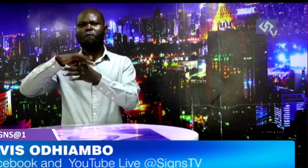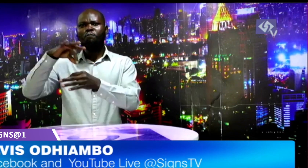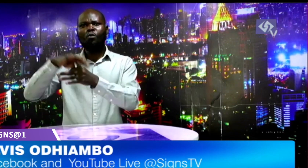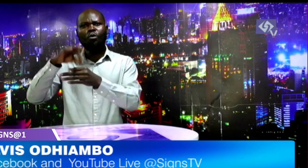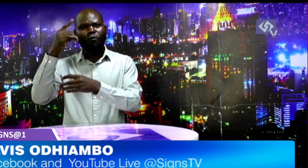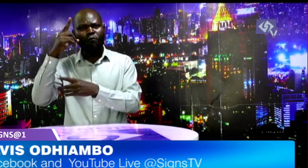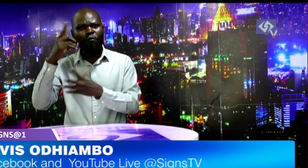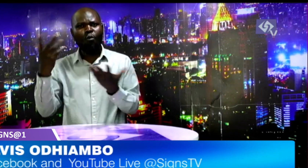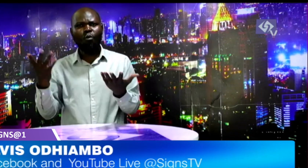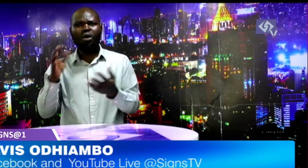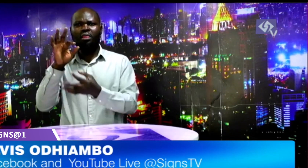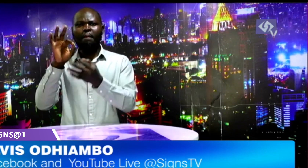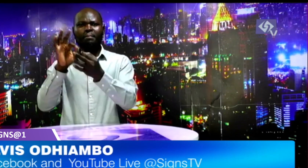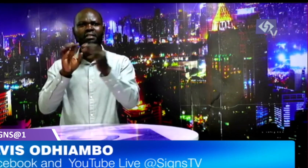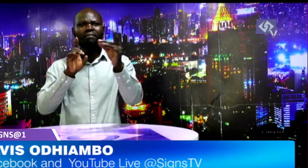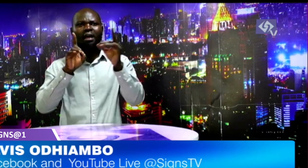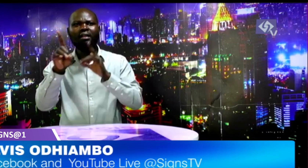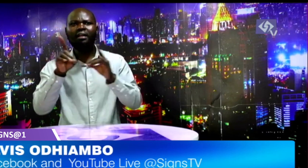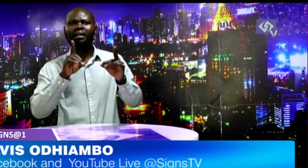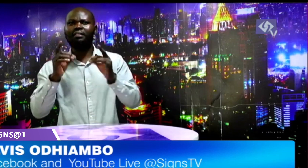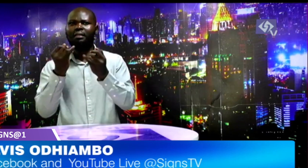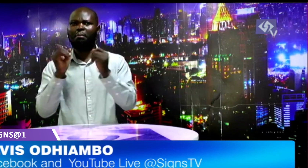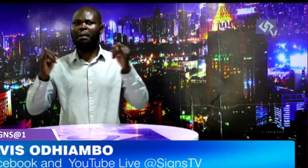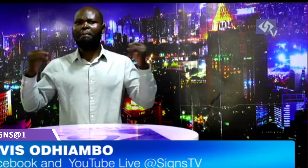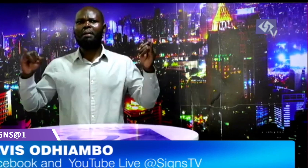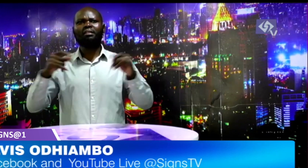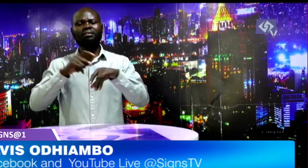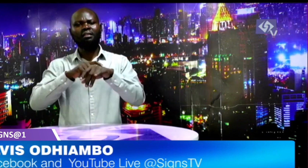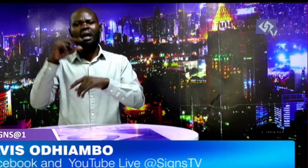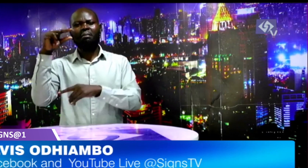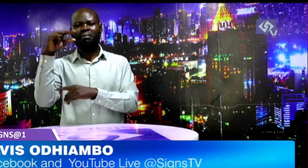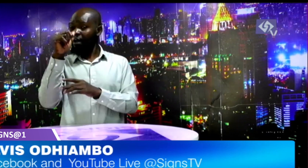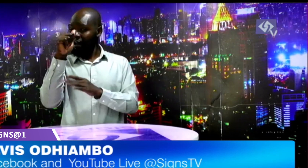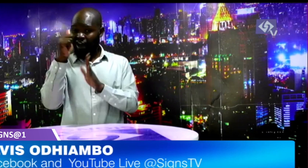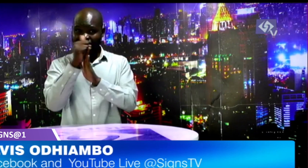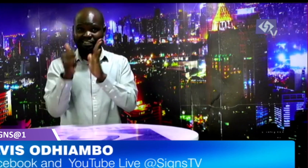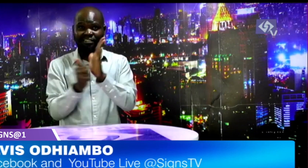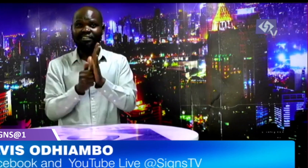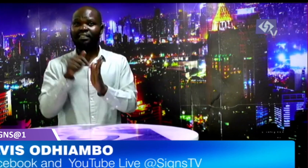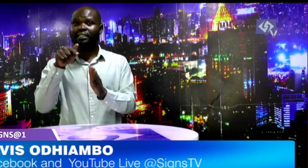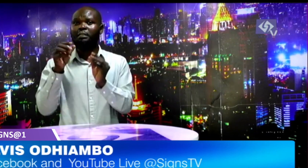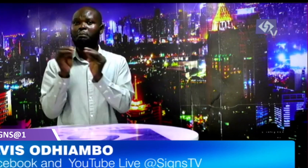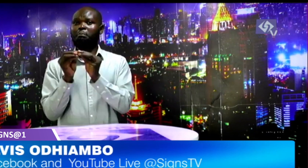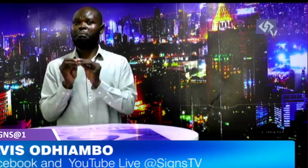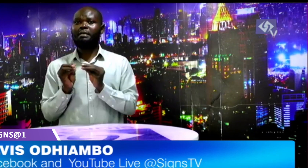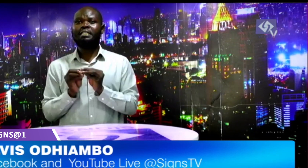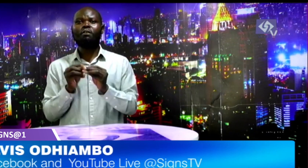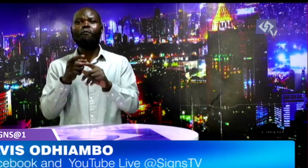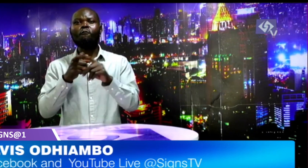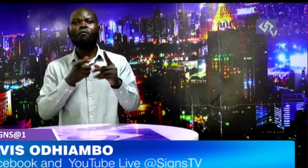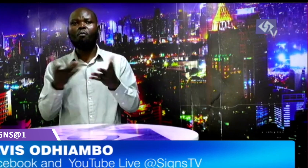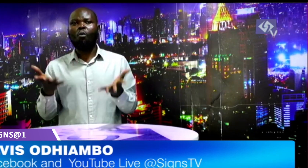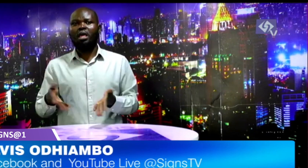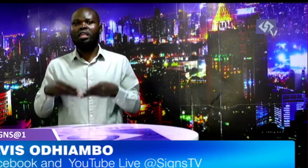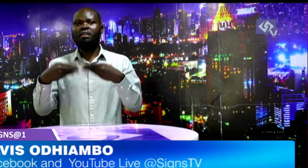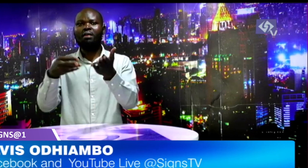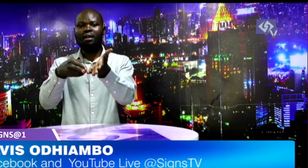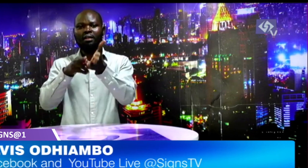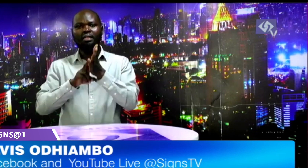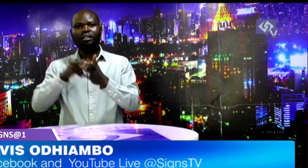this shift allows minority shareholders to vote for their preferred directors independently during the agm